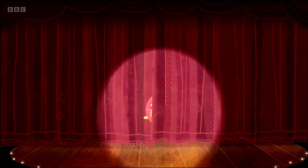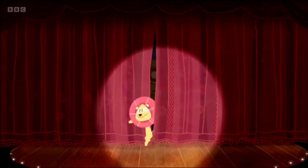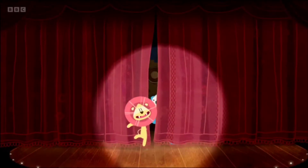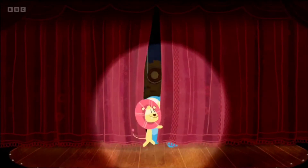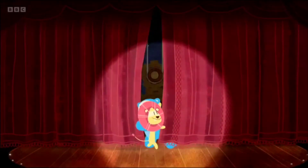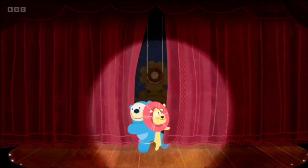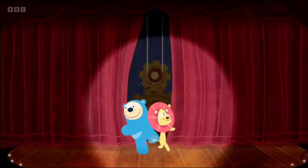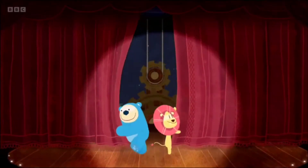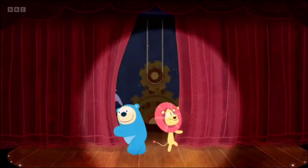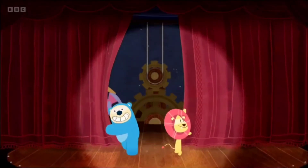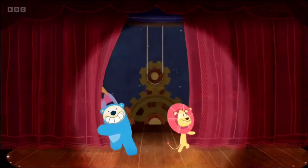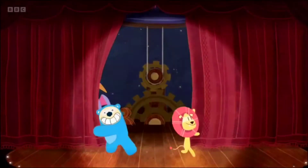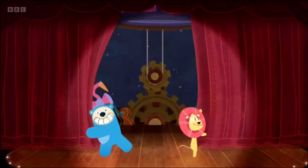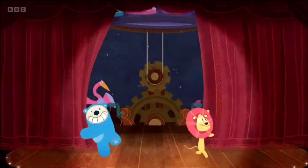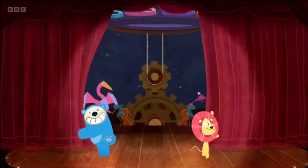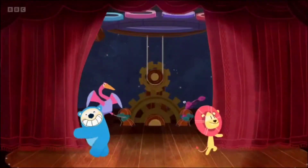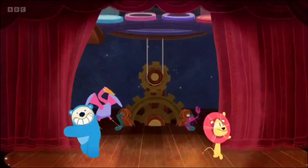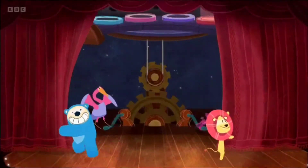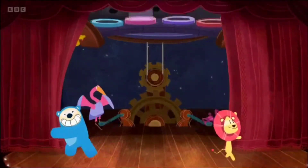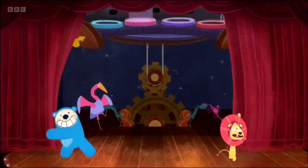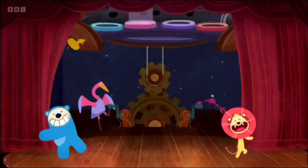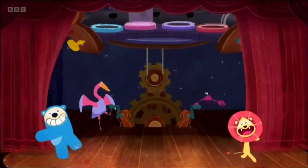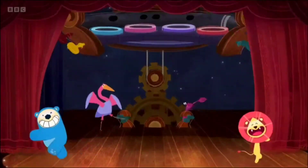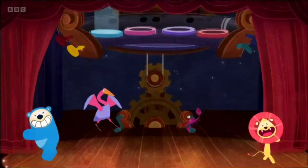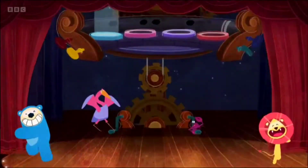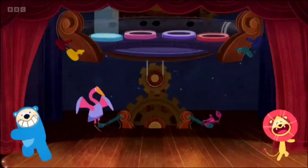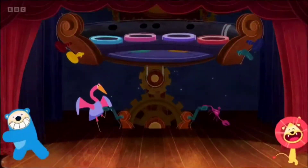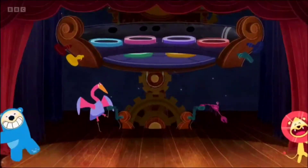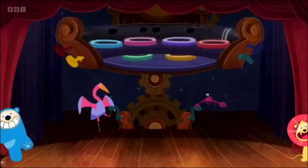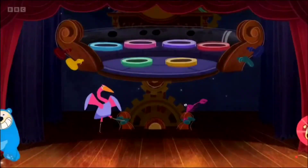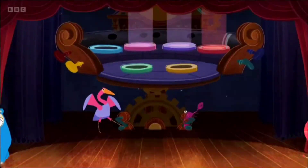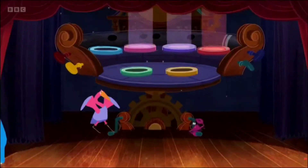Woo-hoo! Yay, a little. Yay!